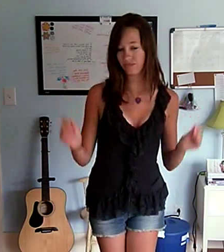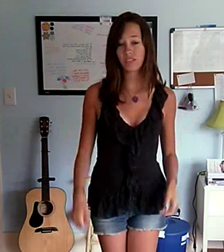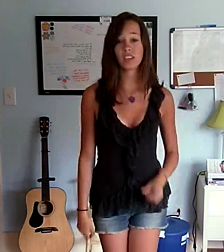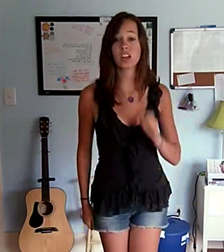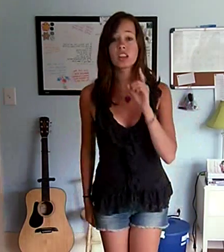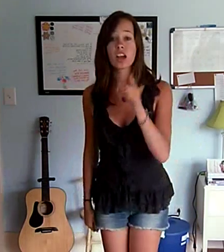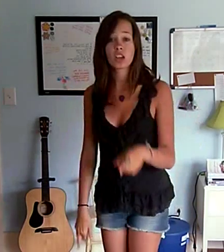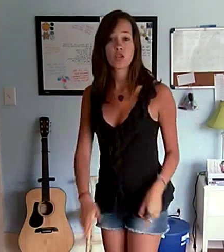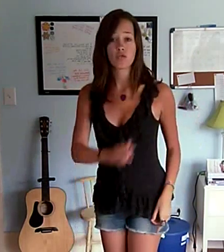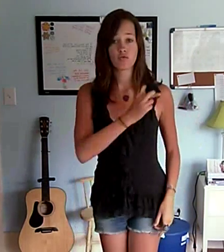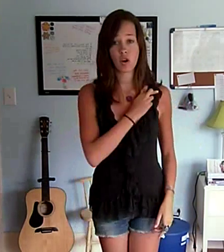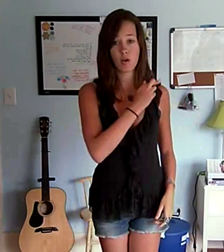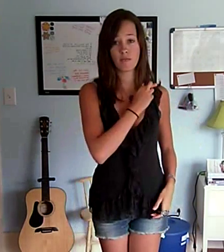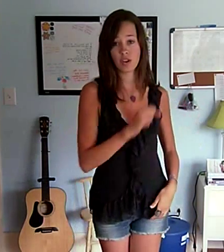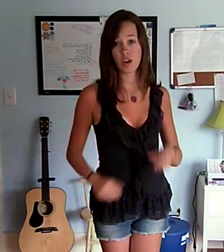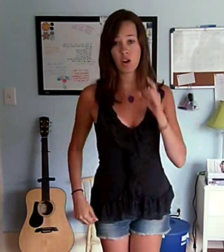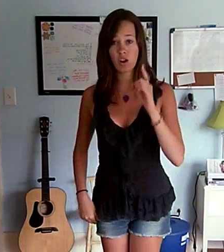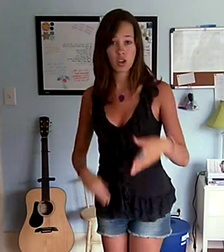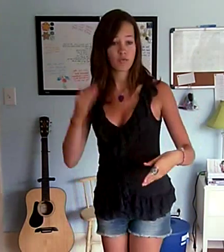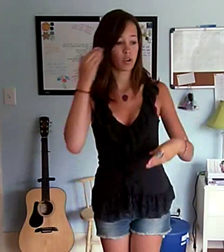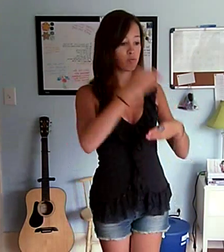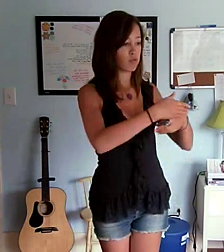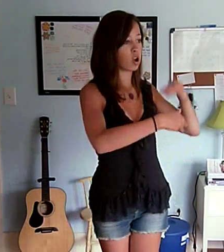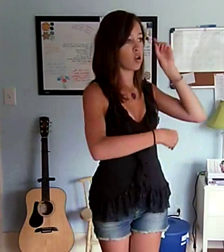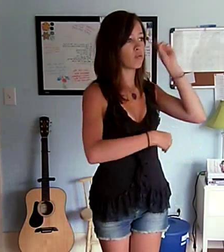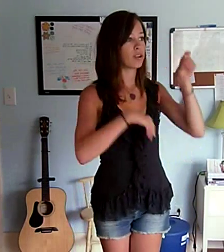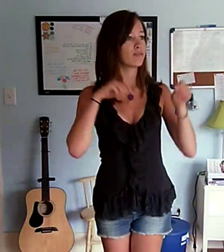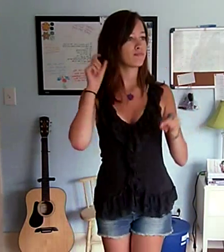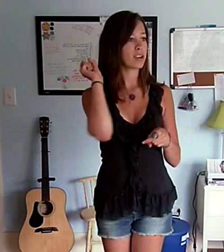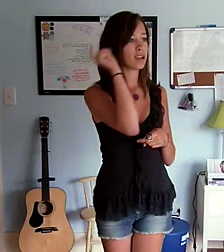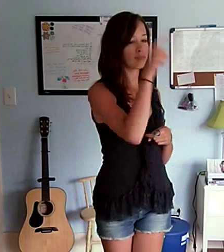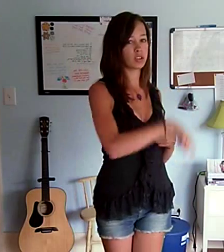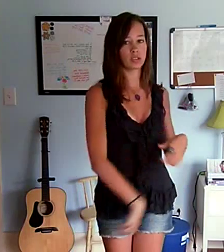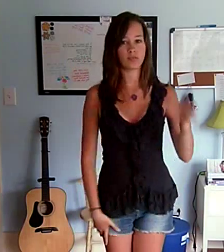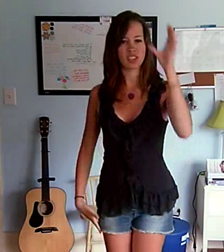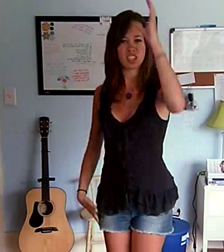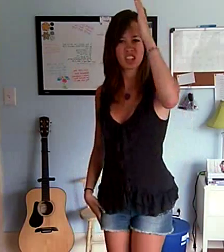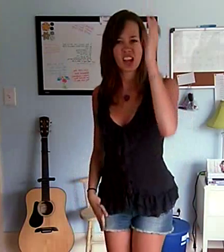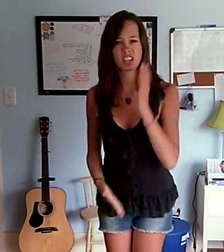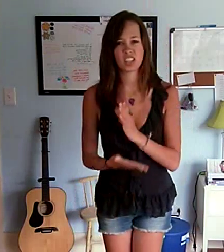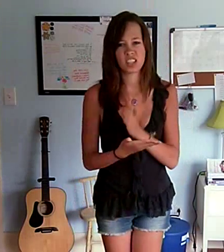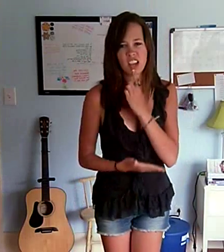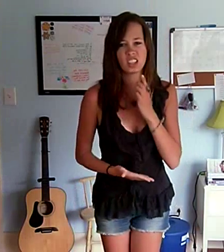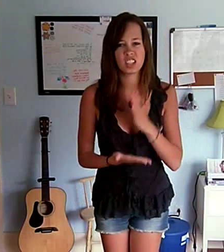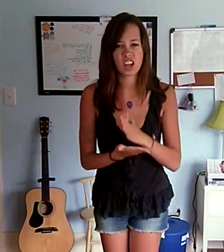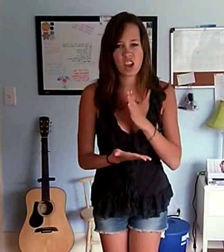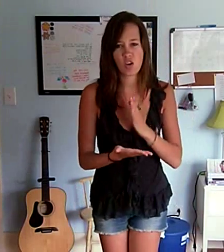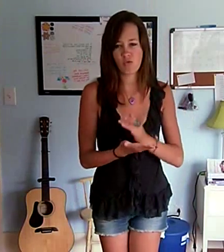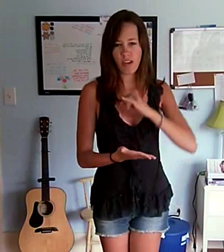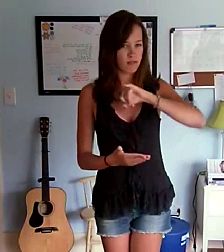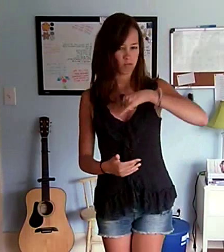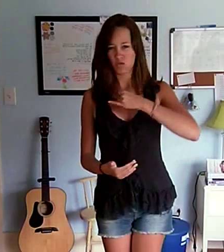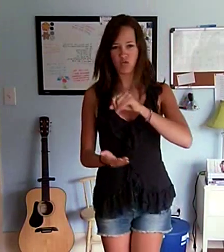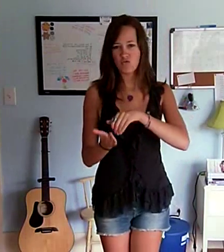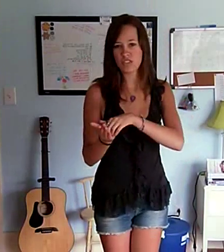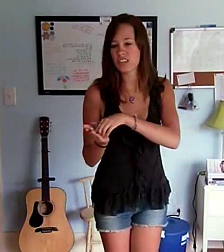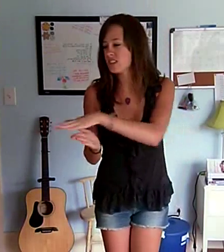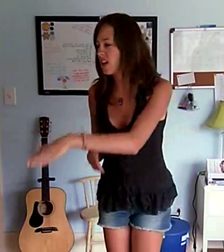That you were Romeo, you were throwing pebbles And my daddy said, stay away from Juliet